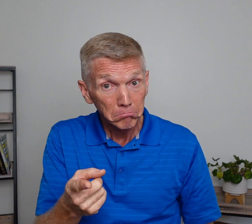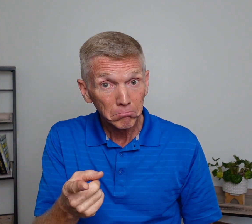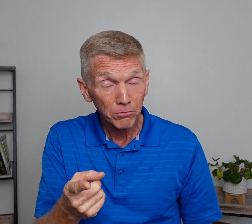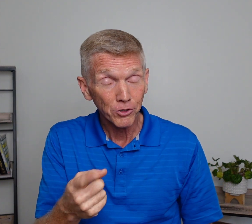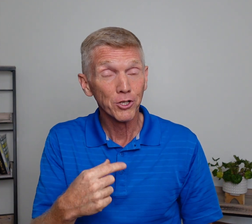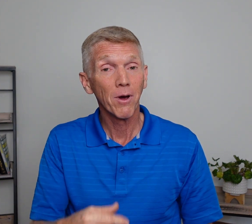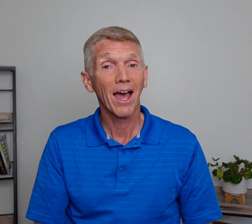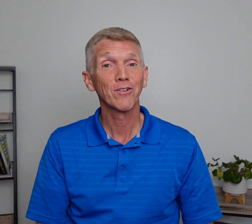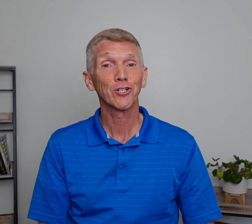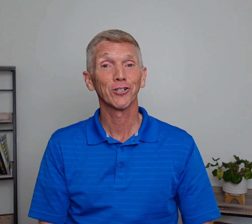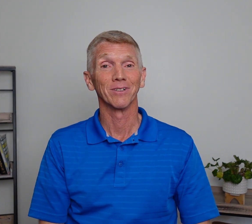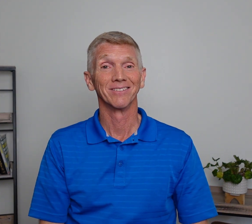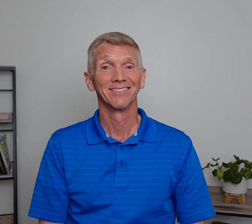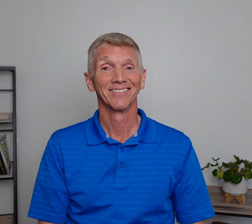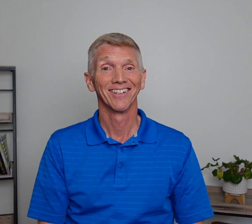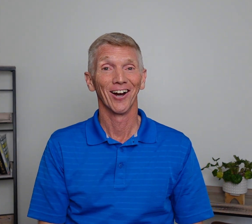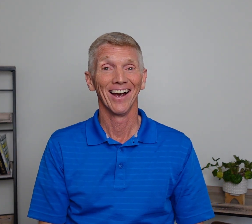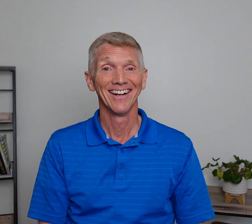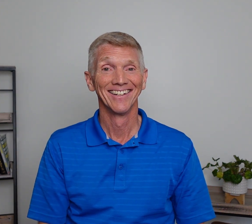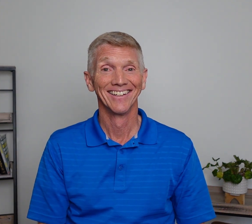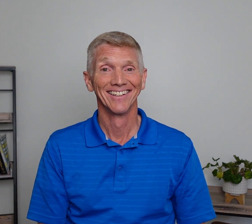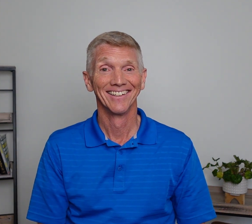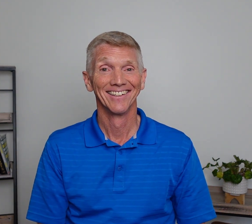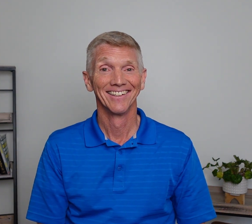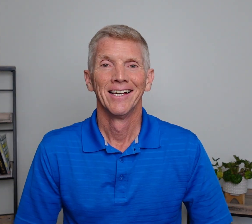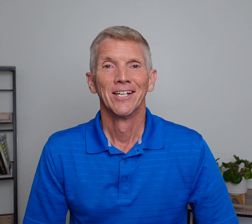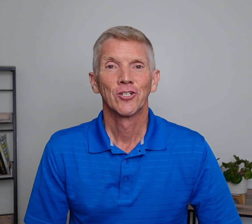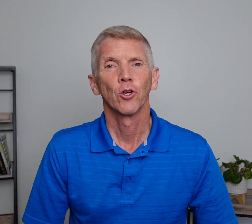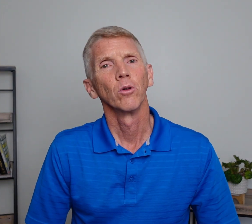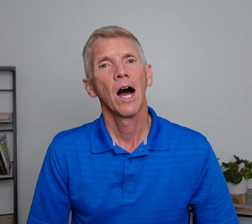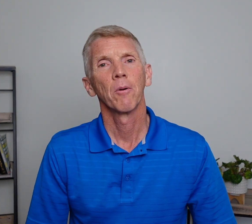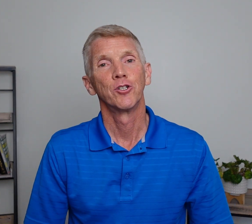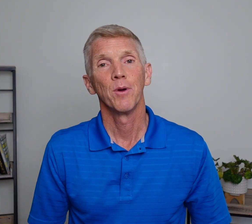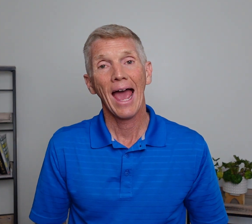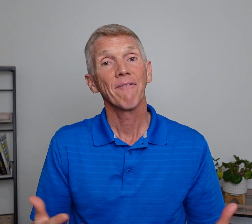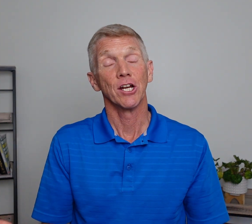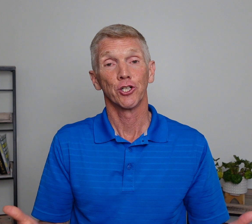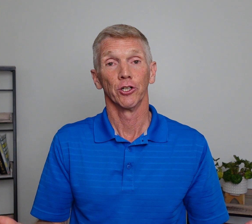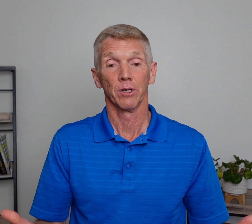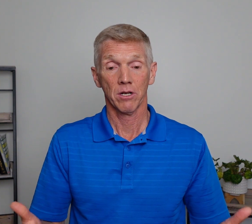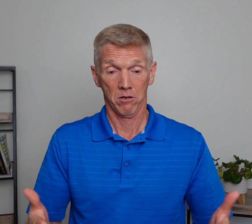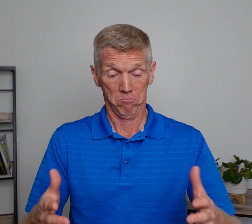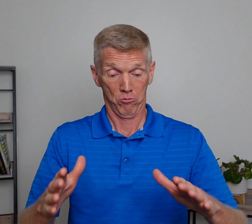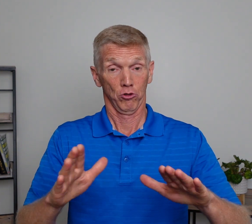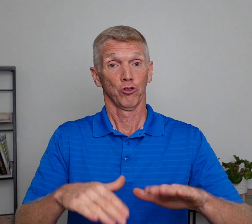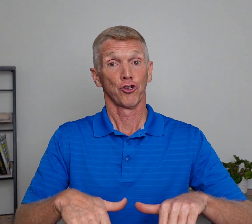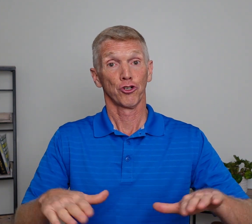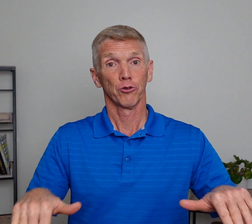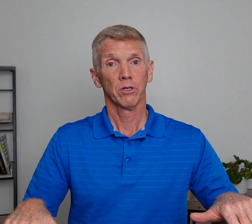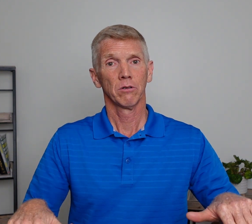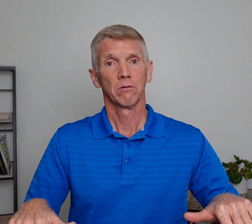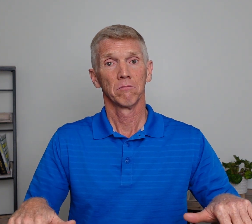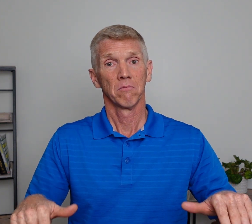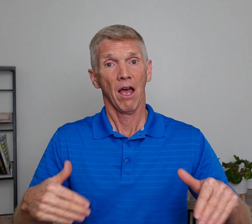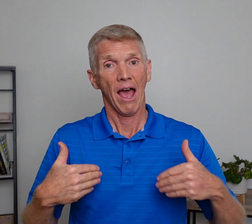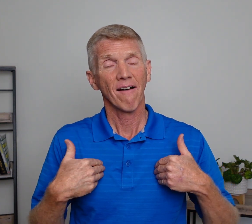Do you have children? All right? So, go along with, do you have any children? Children, have,